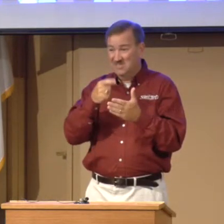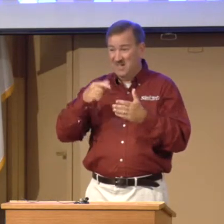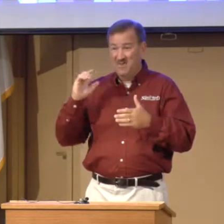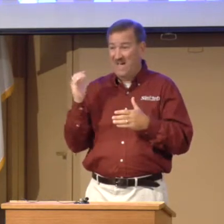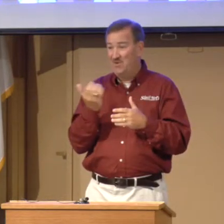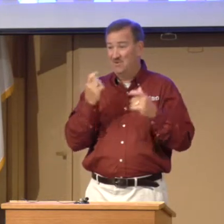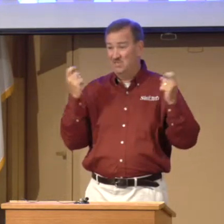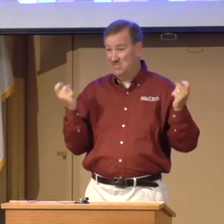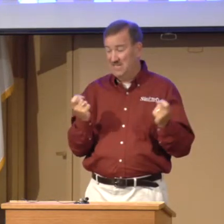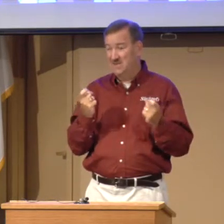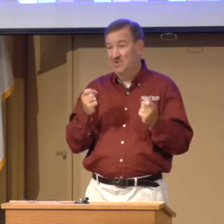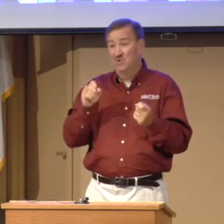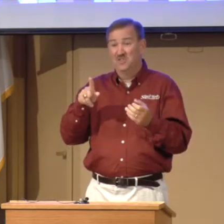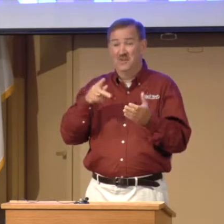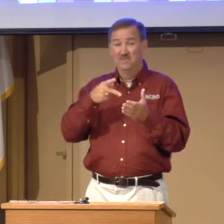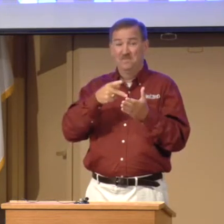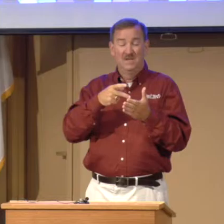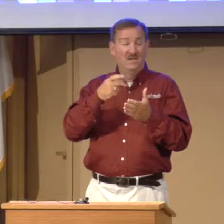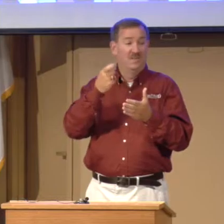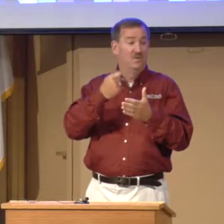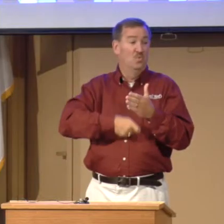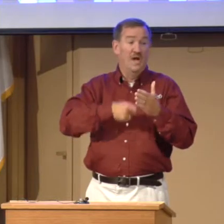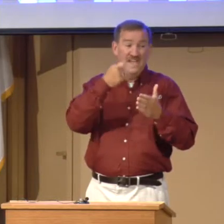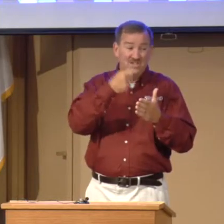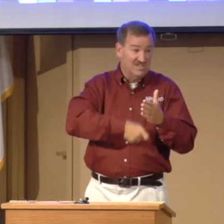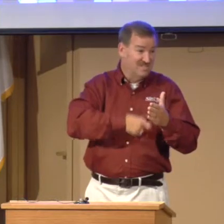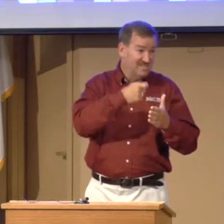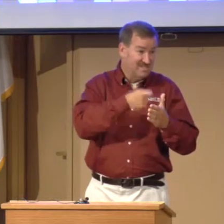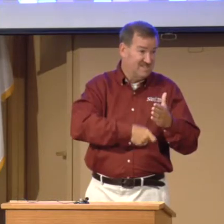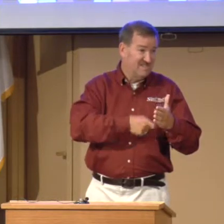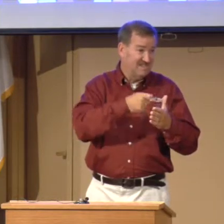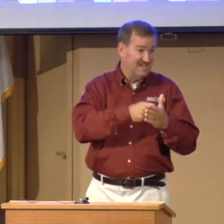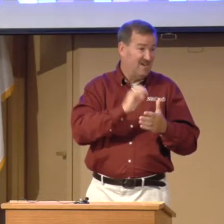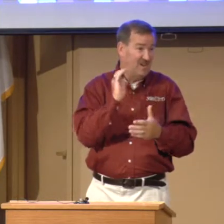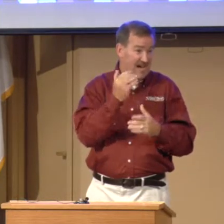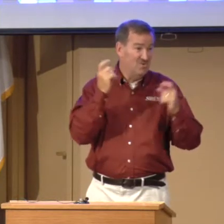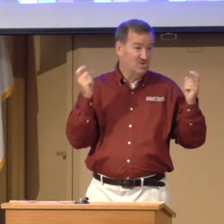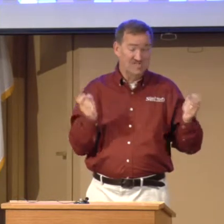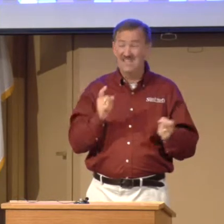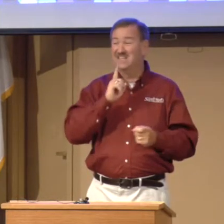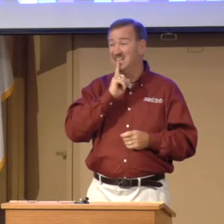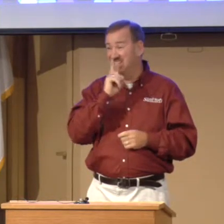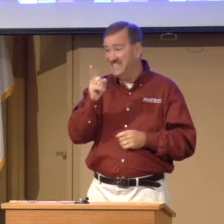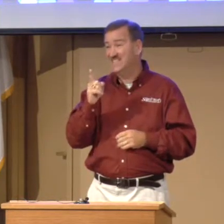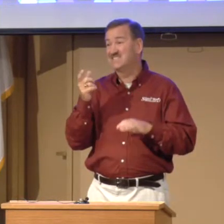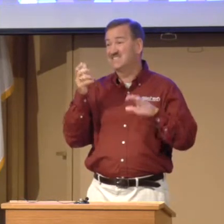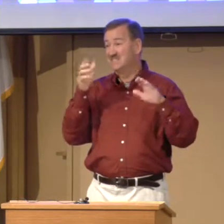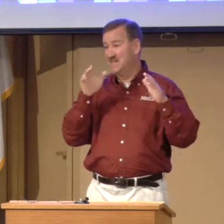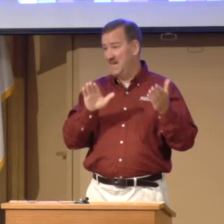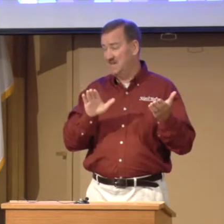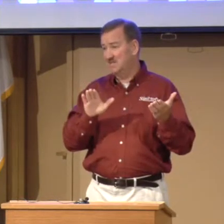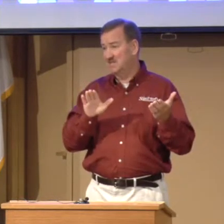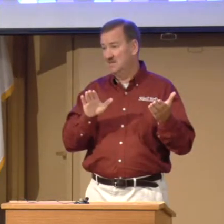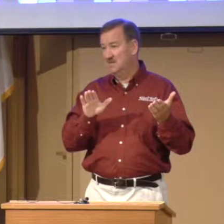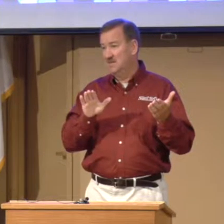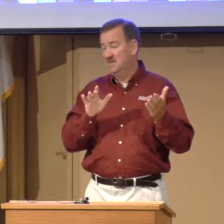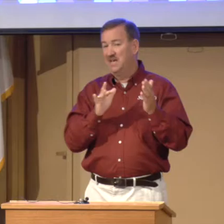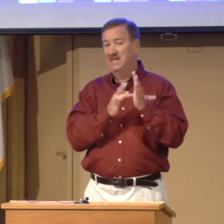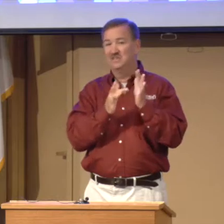of our sin. Or the wages of our sin is death. And